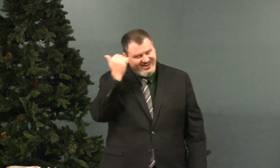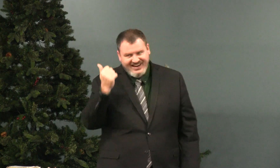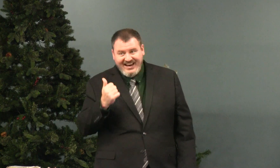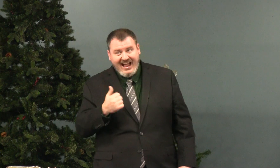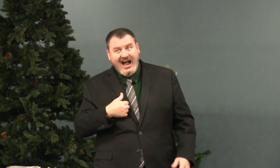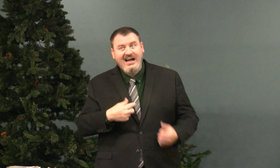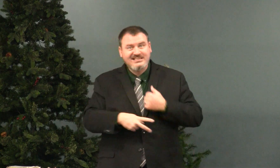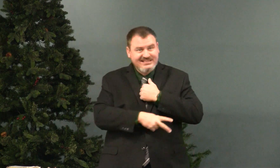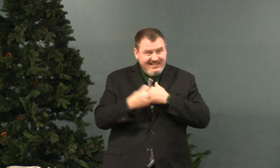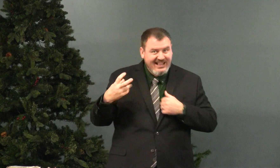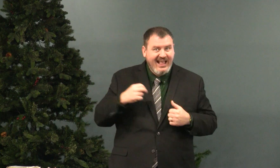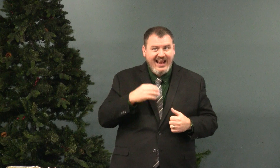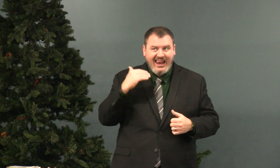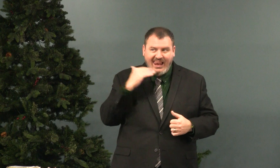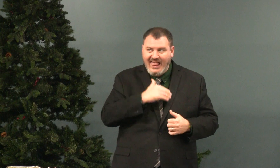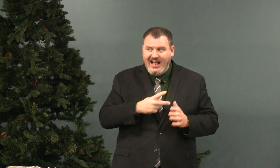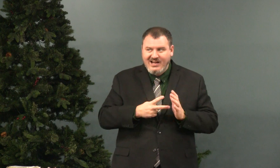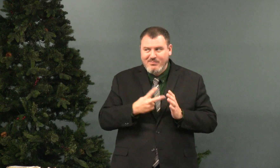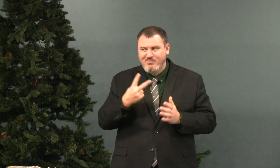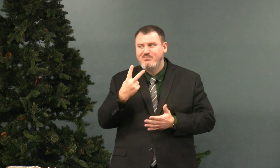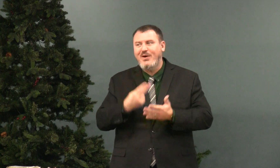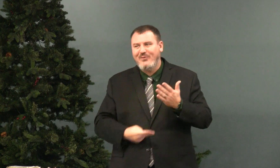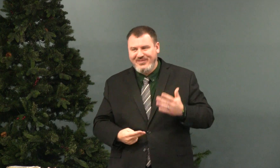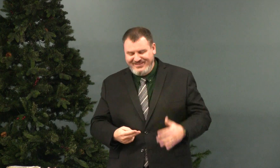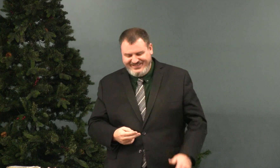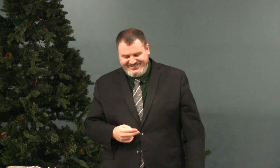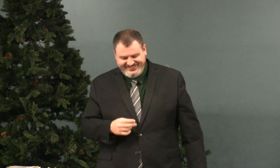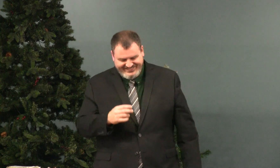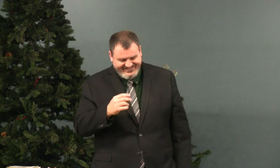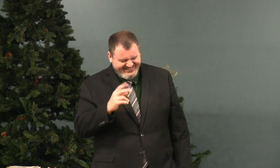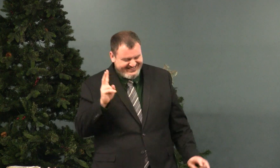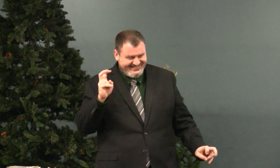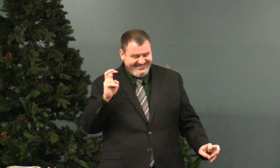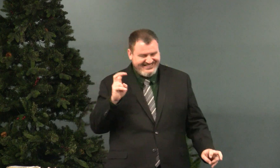I'll never forget that I stole and lied both.